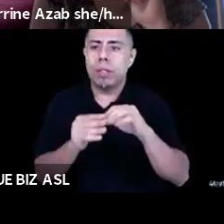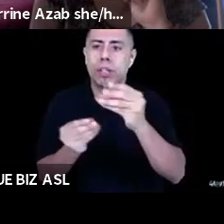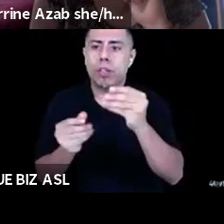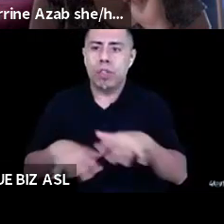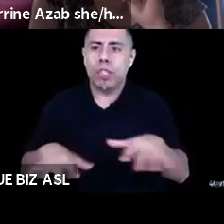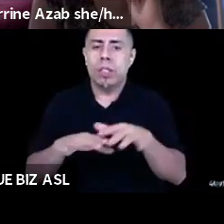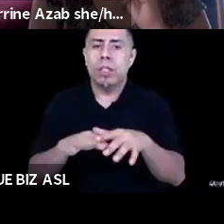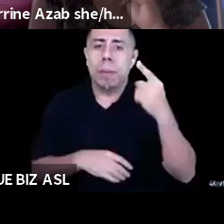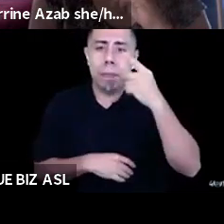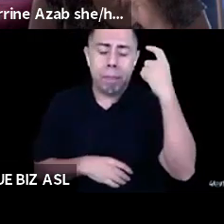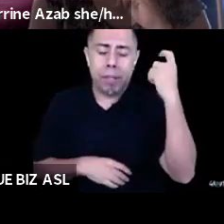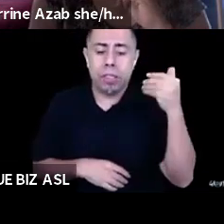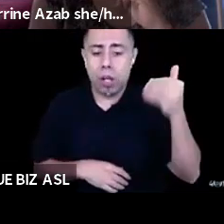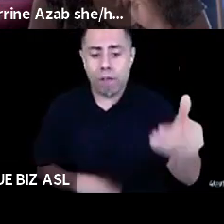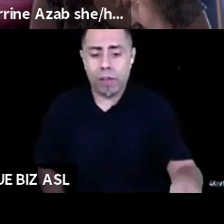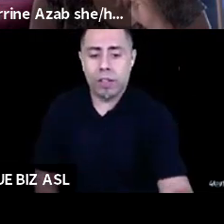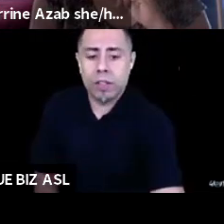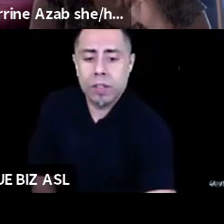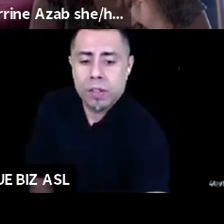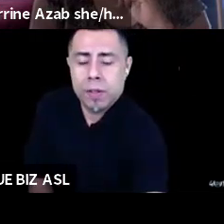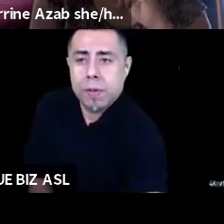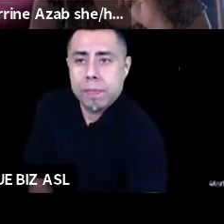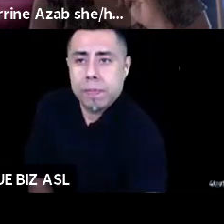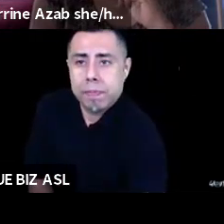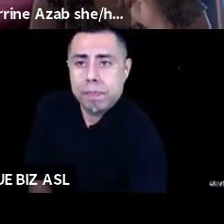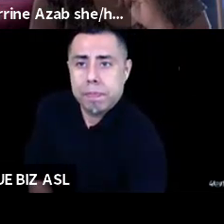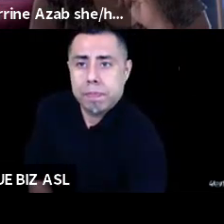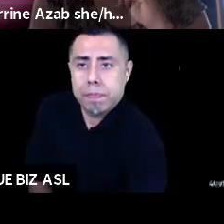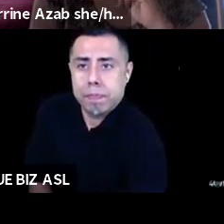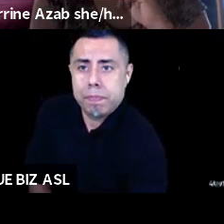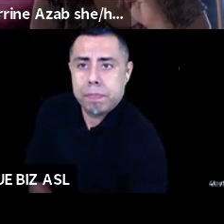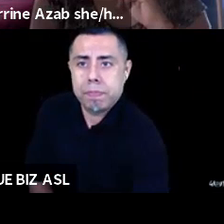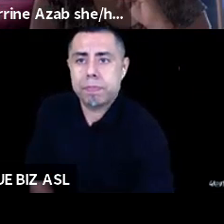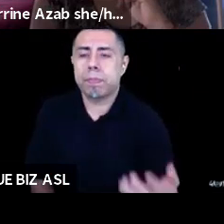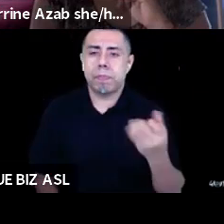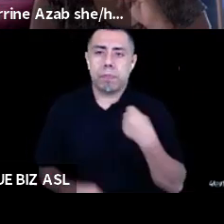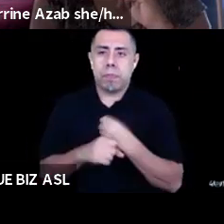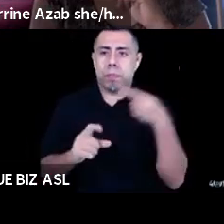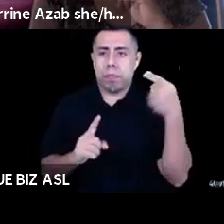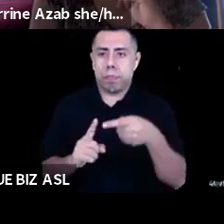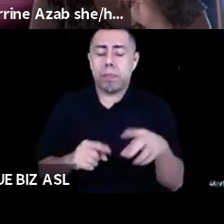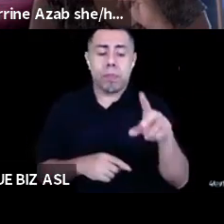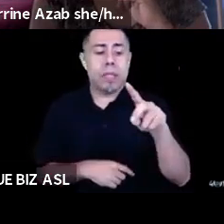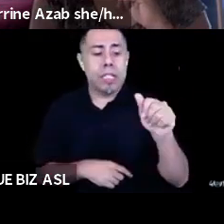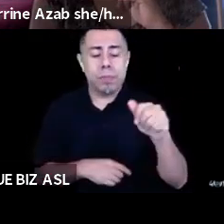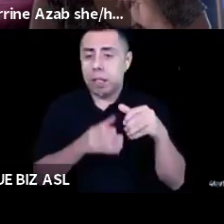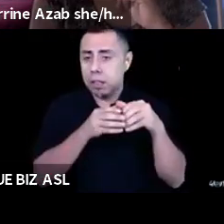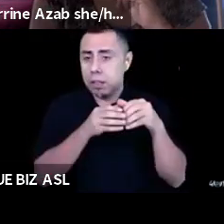because often to make this point again, like disability justice movements for racial justice have been doing this work,